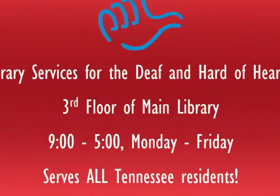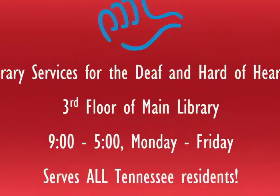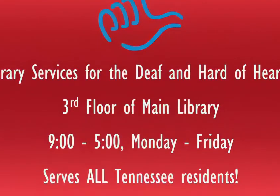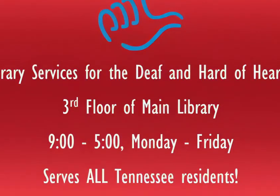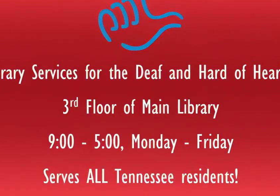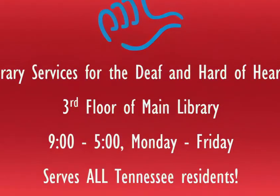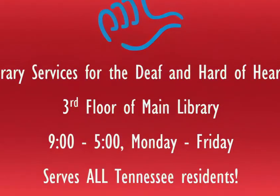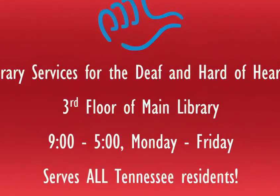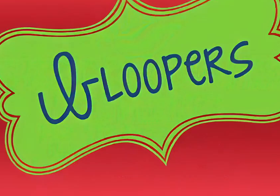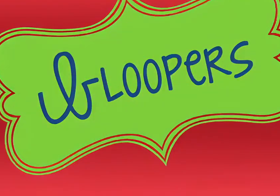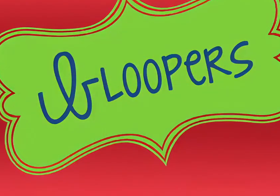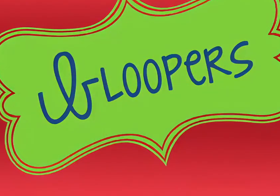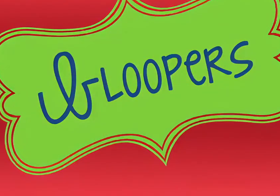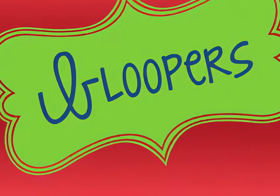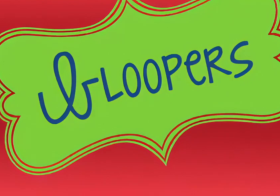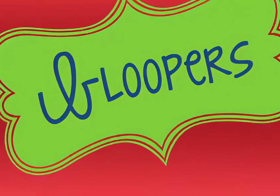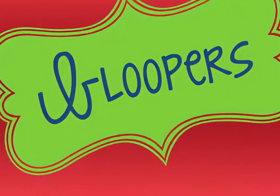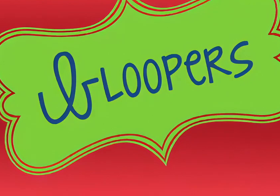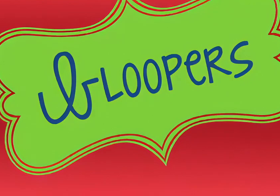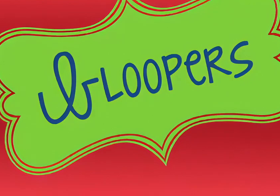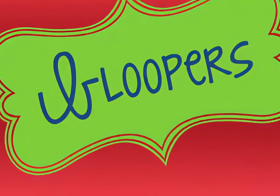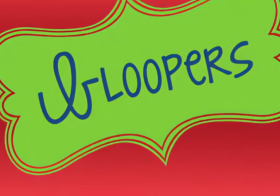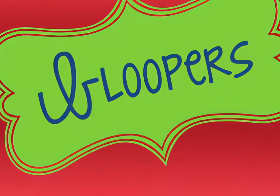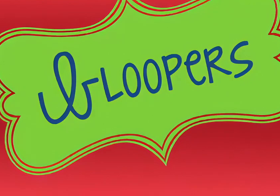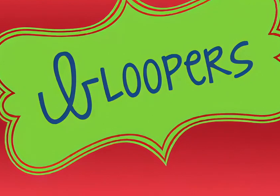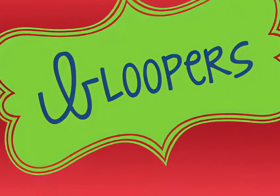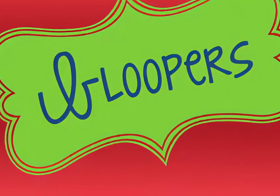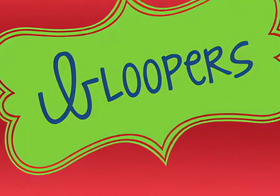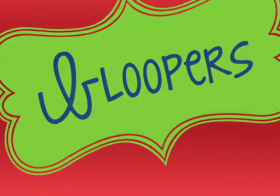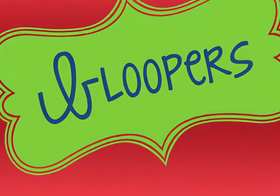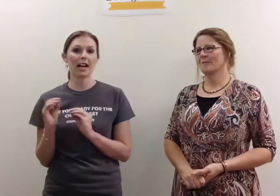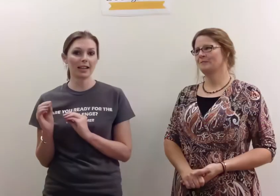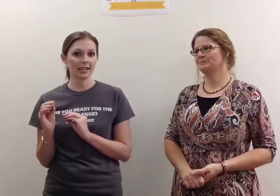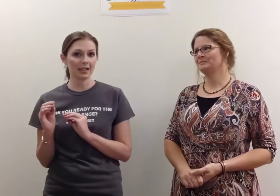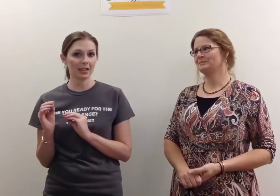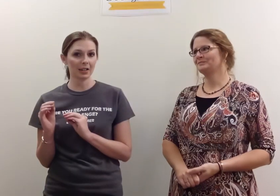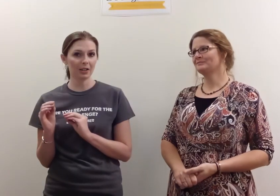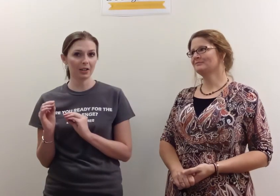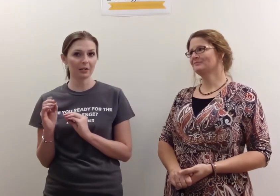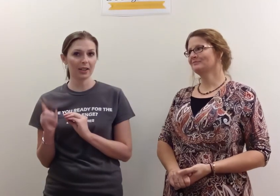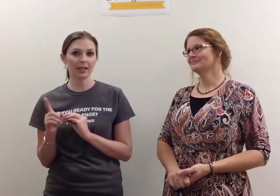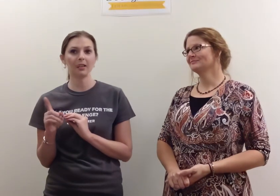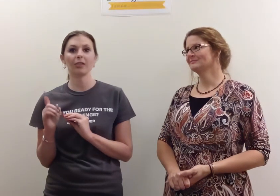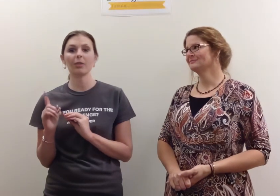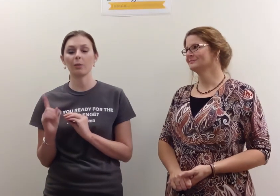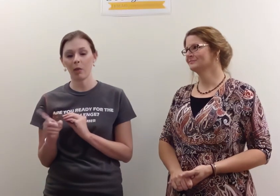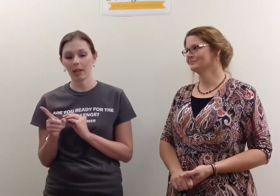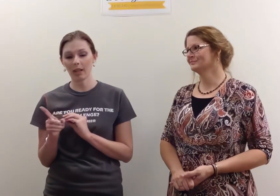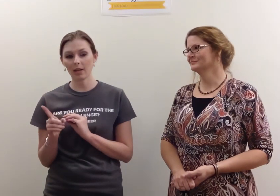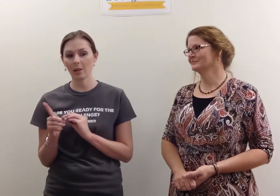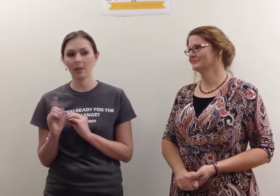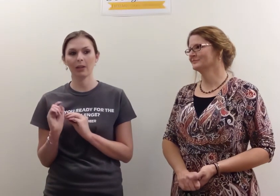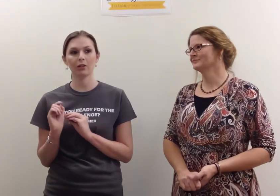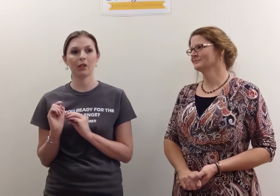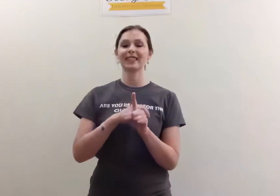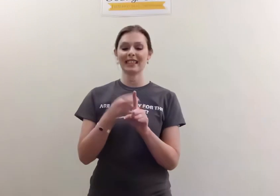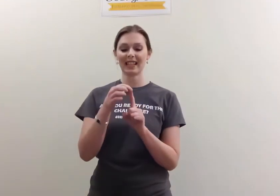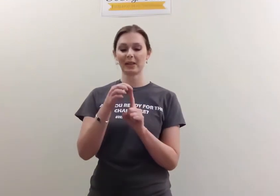have great week! The signs that you learned from session 1, which is like you are